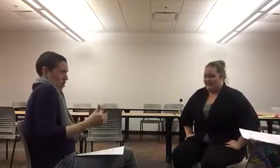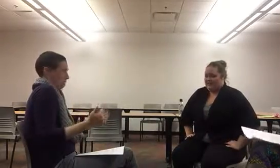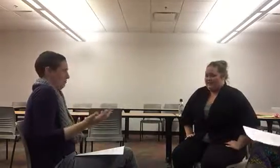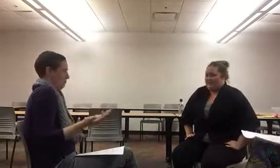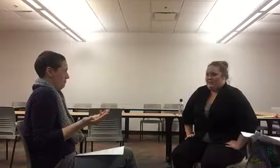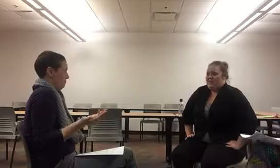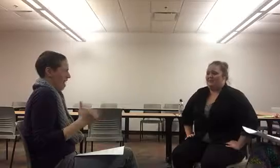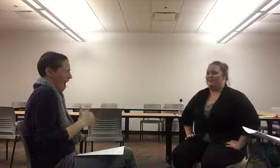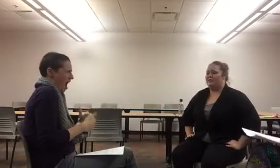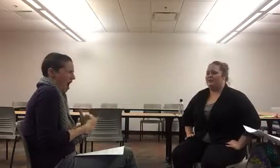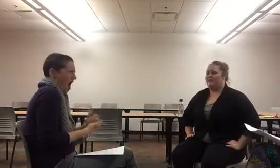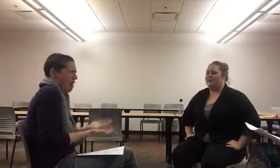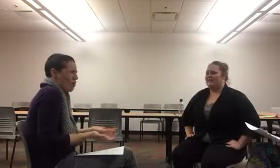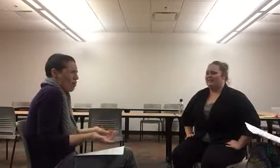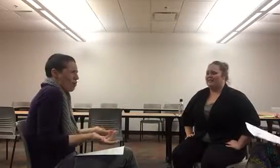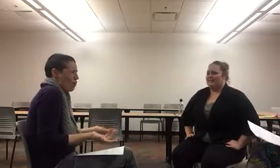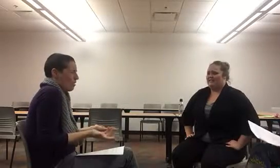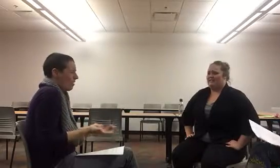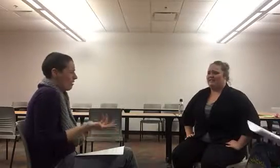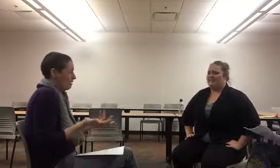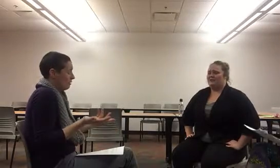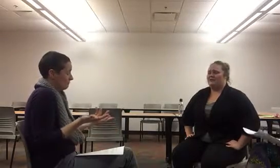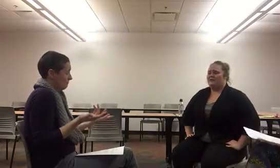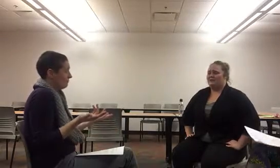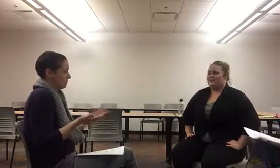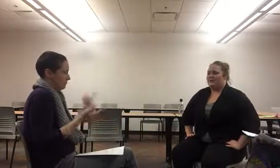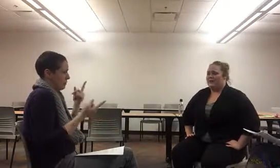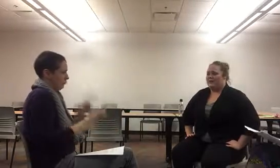It's just been deteriorating. And I don't really understand why.